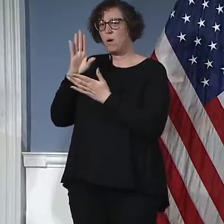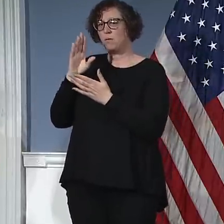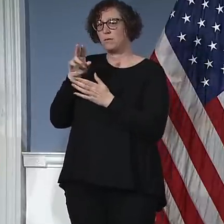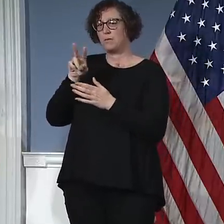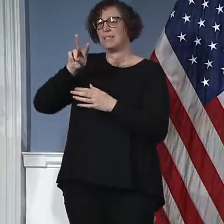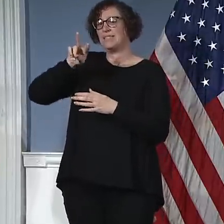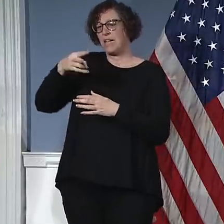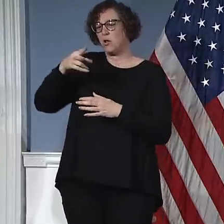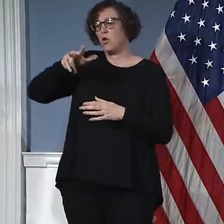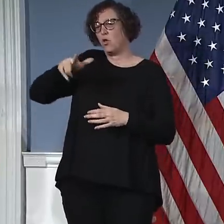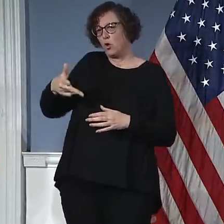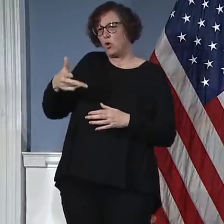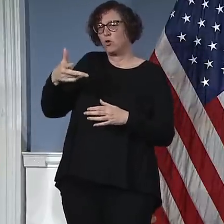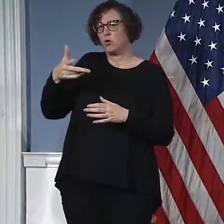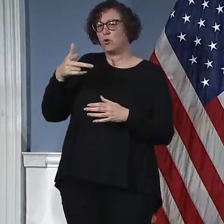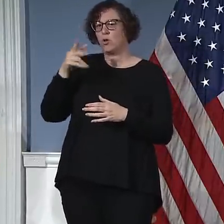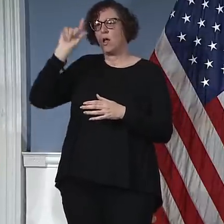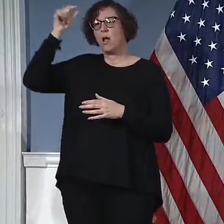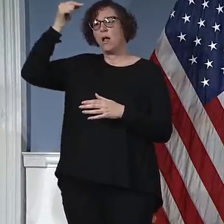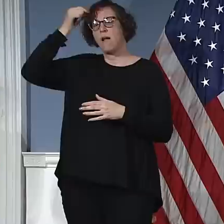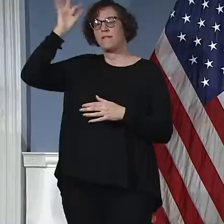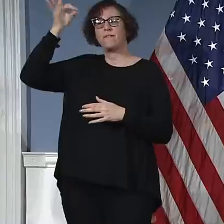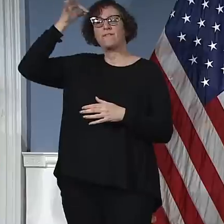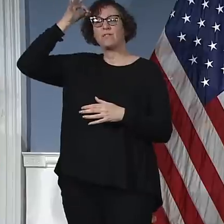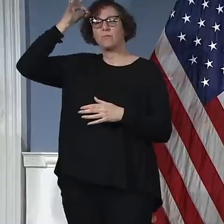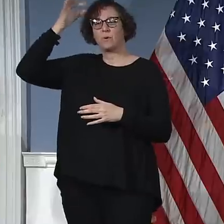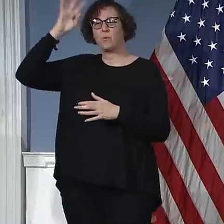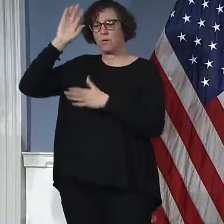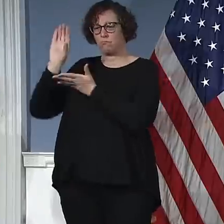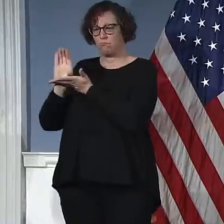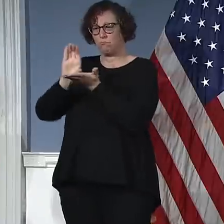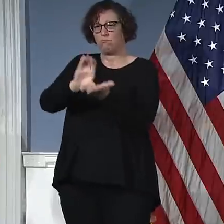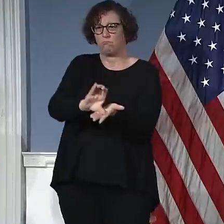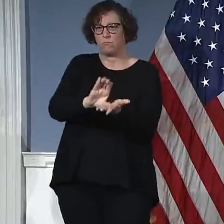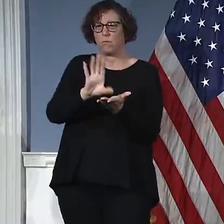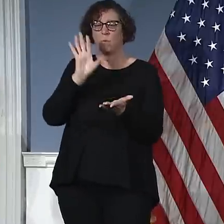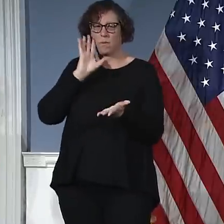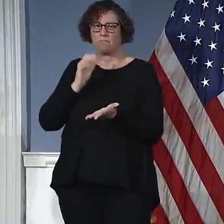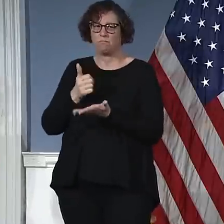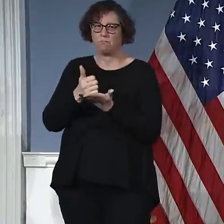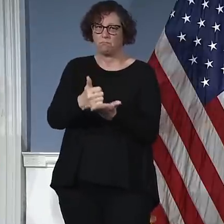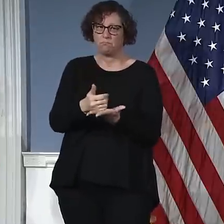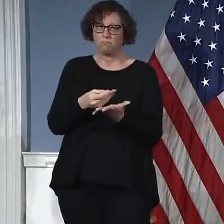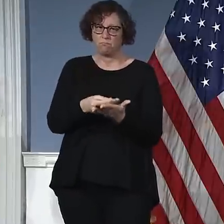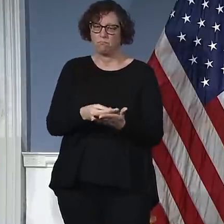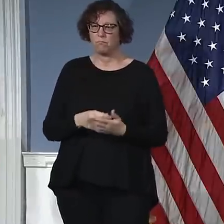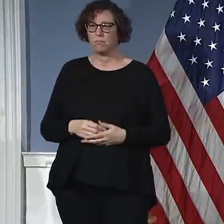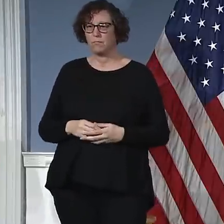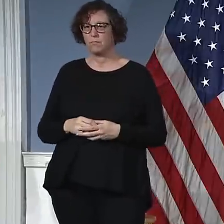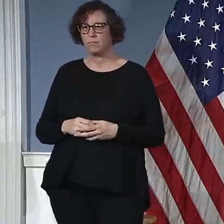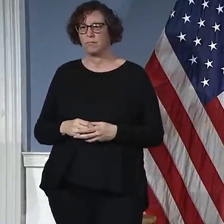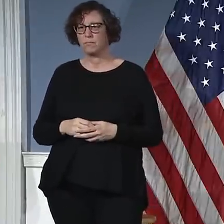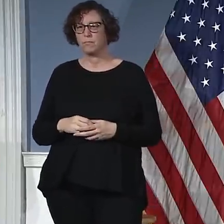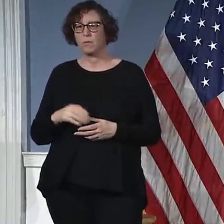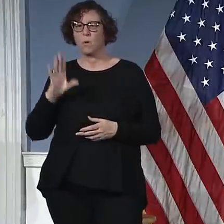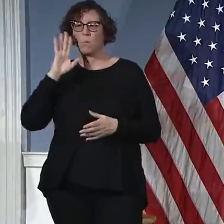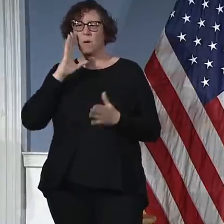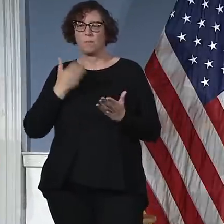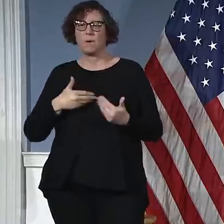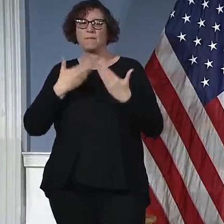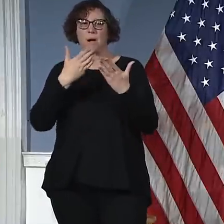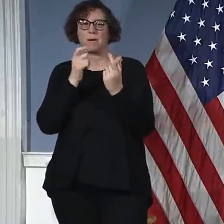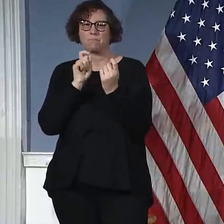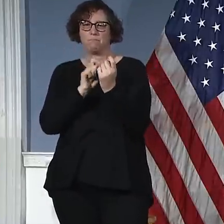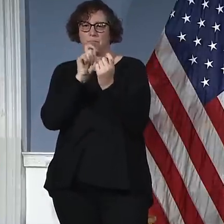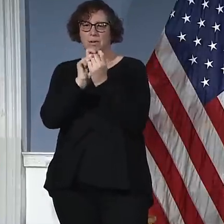there, because the real help the small business needs is far beyond what the city government can do. But we will get you the answers on our program and what's happened with